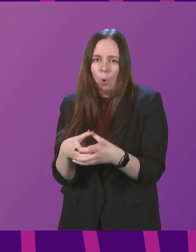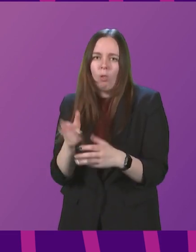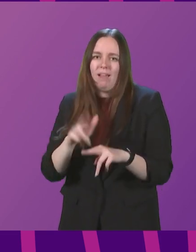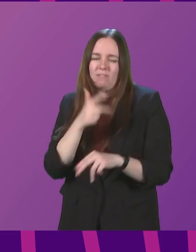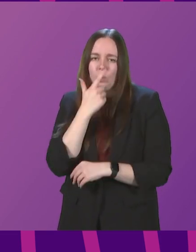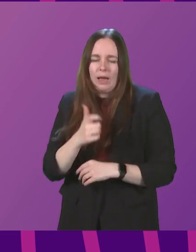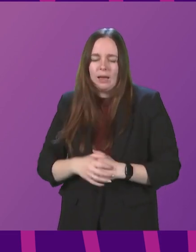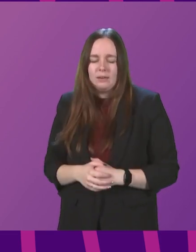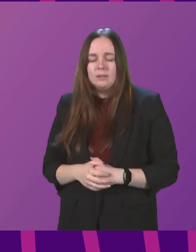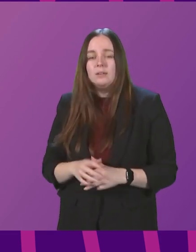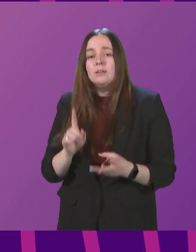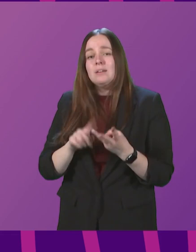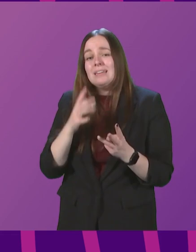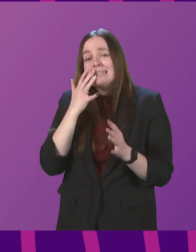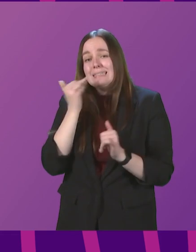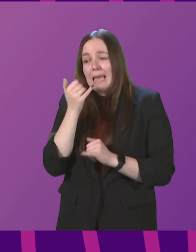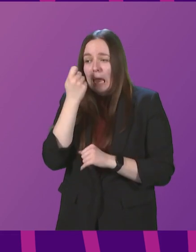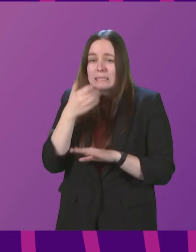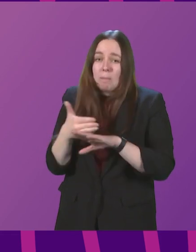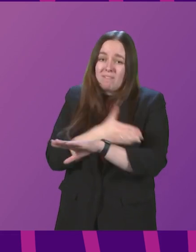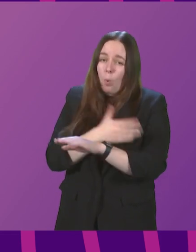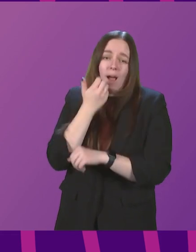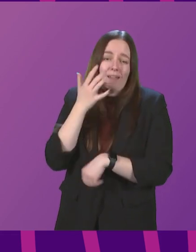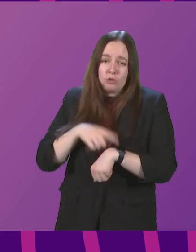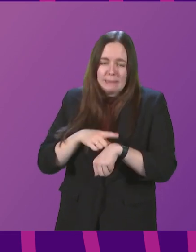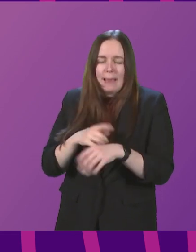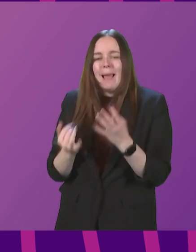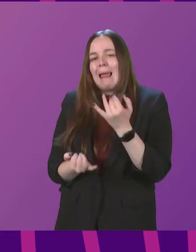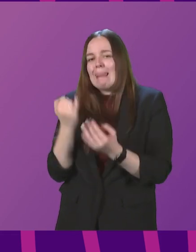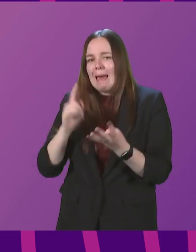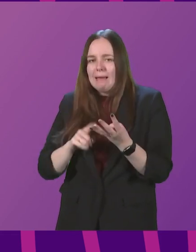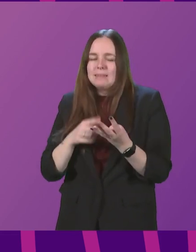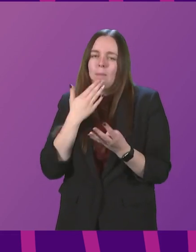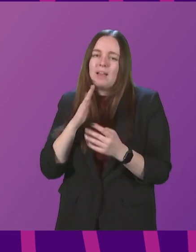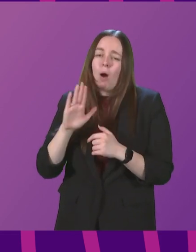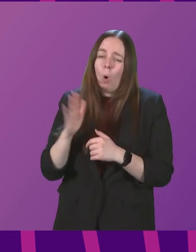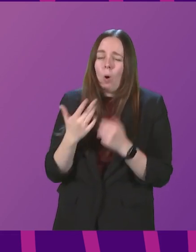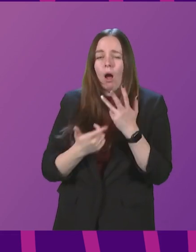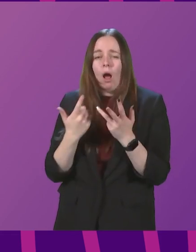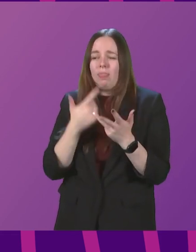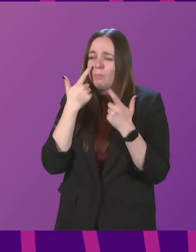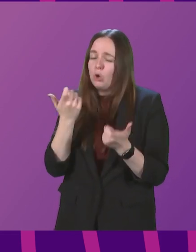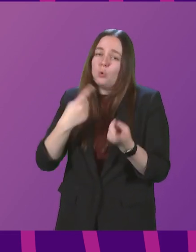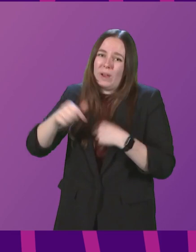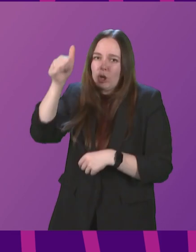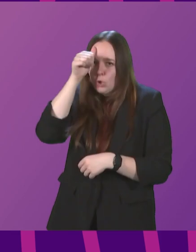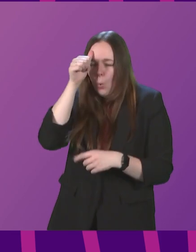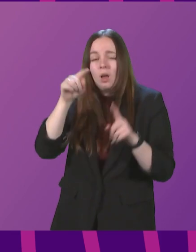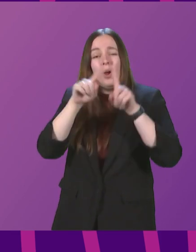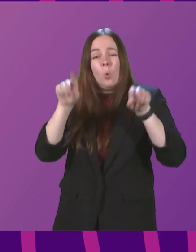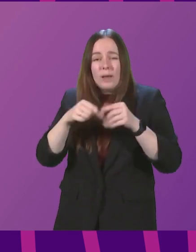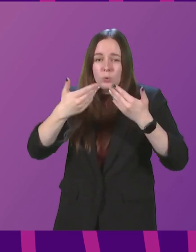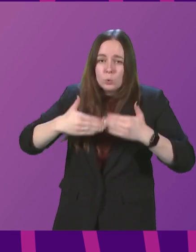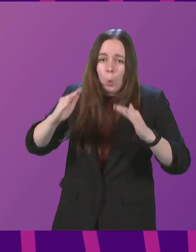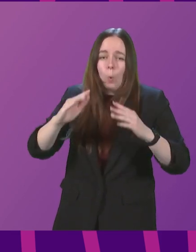allow. And test before you go every time. And lastly, please take all the other precautions that we know make a difference. Keep windows open